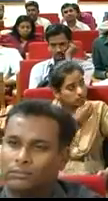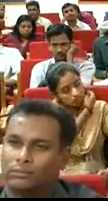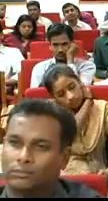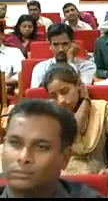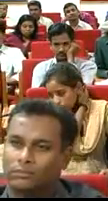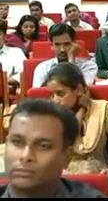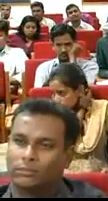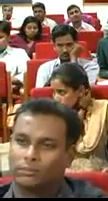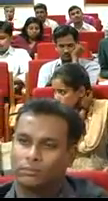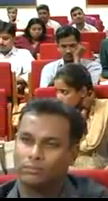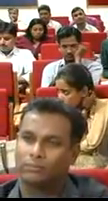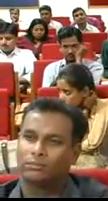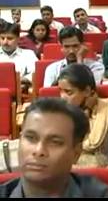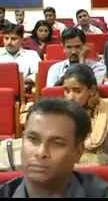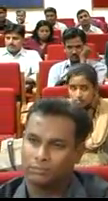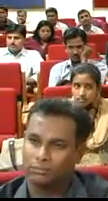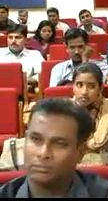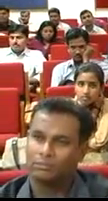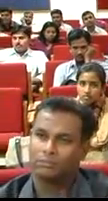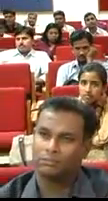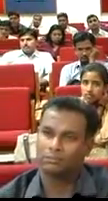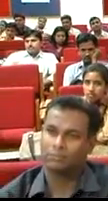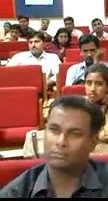reach the public hearing site.